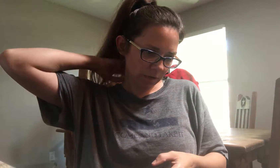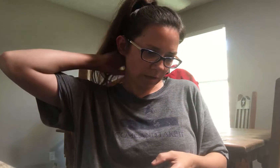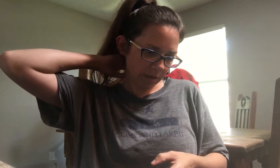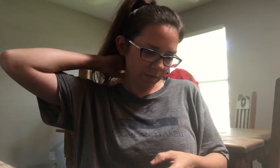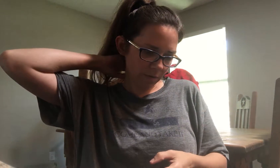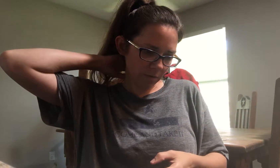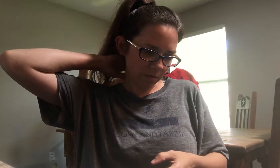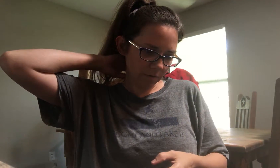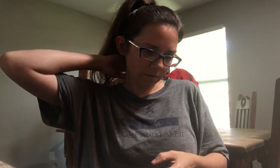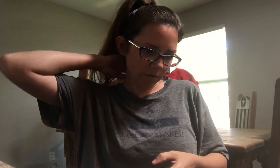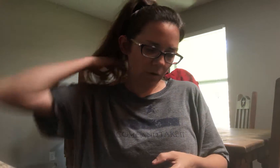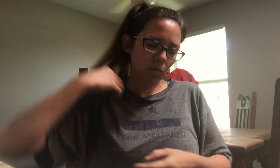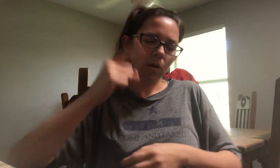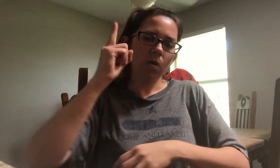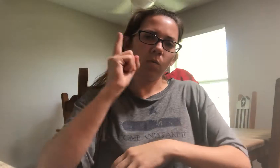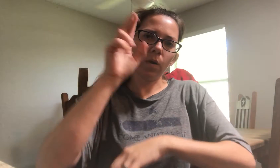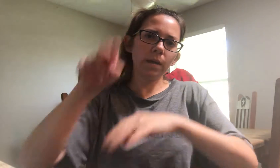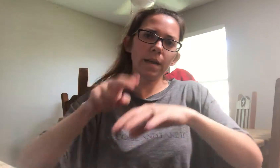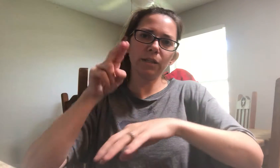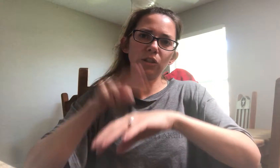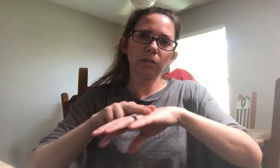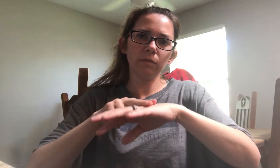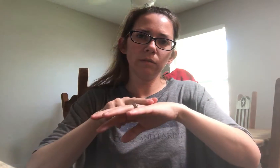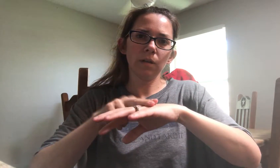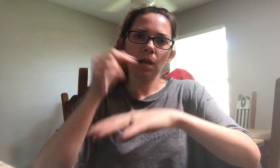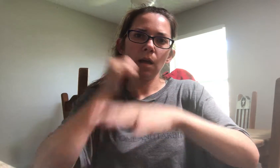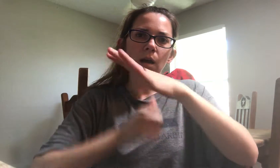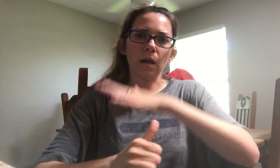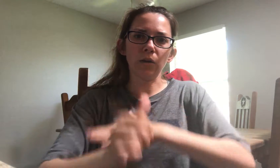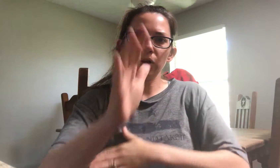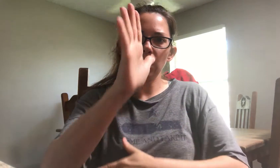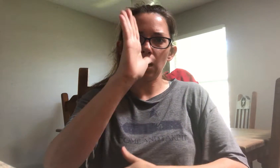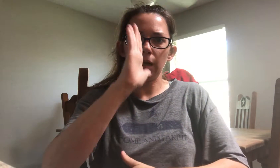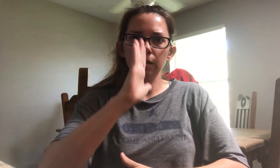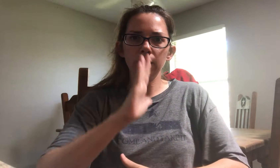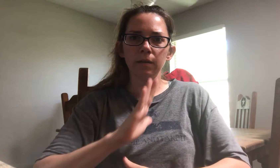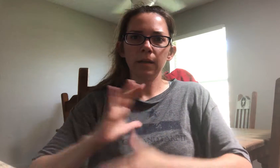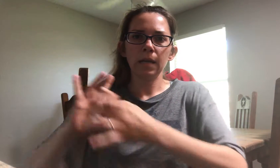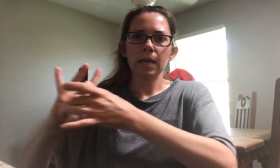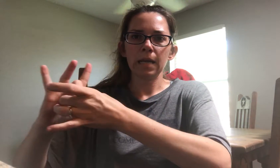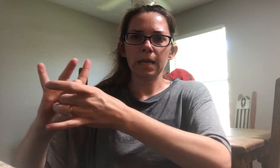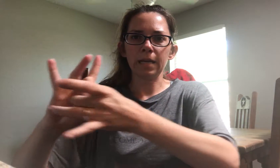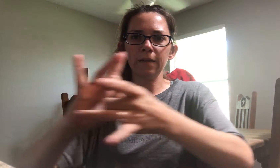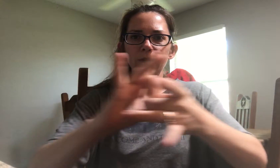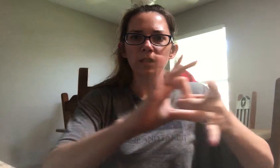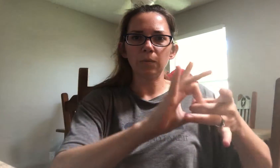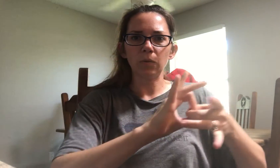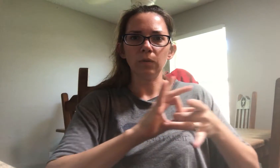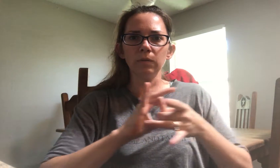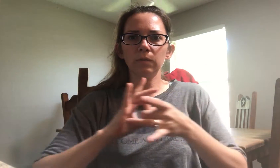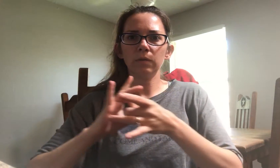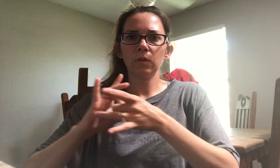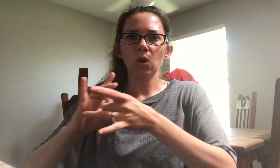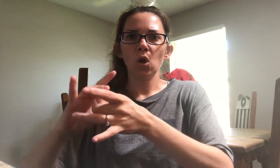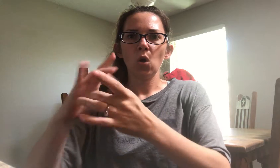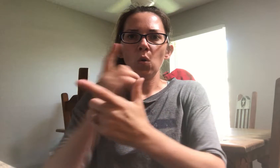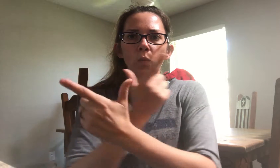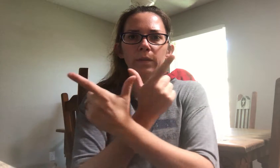So one nation under God, indivisible with